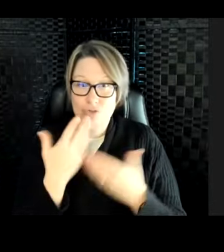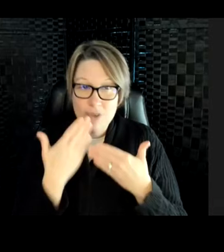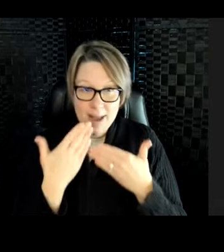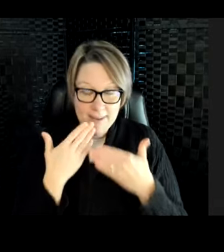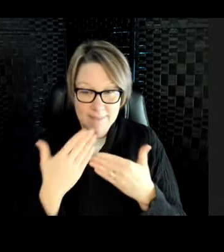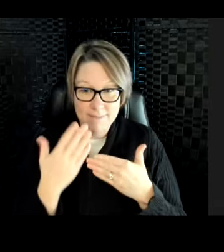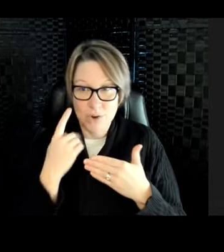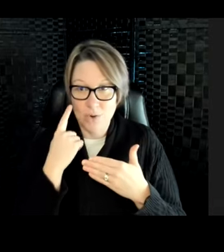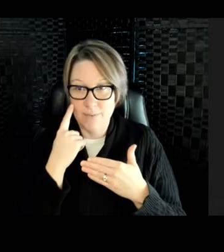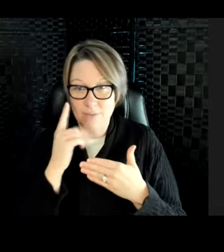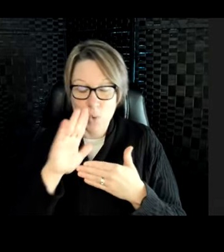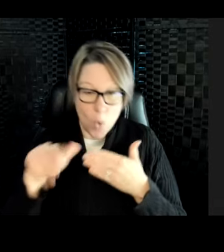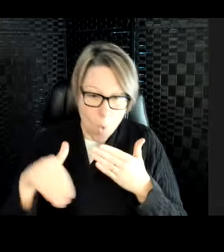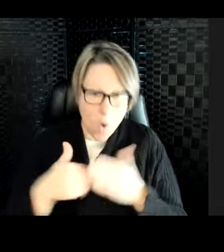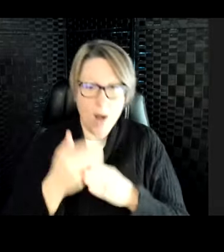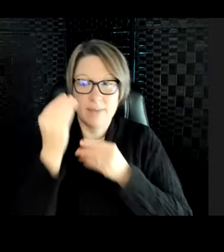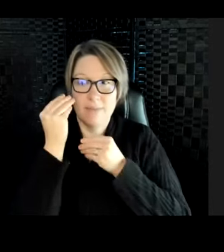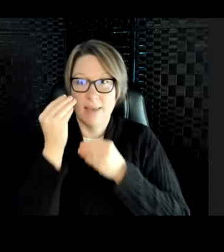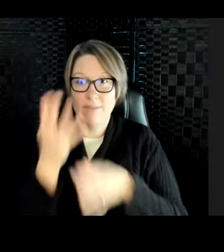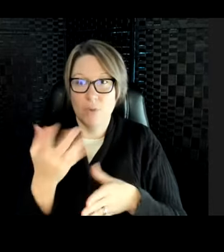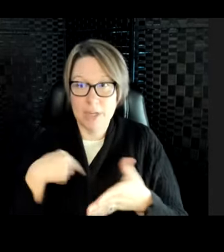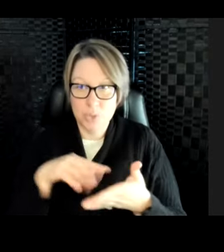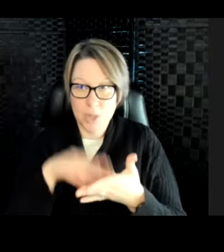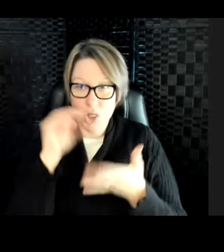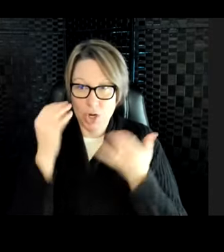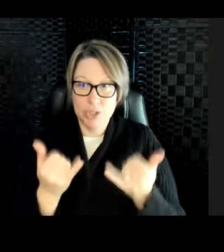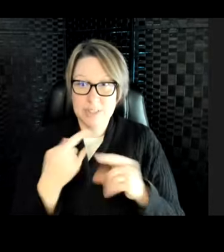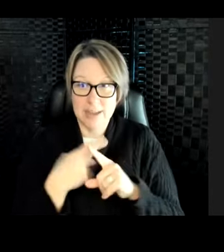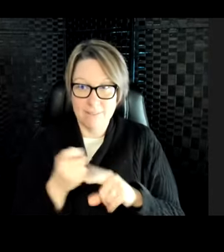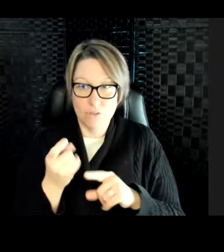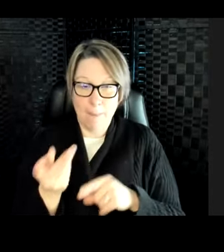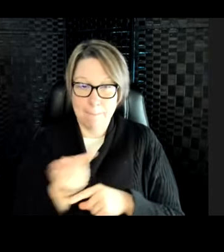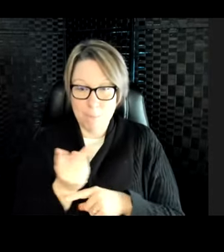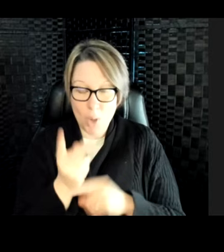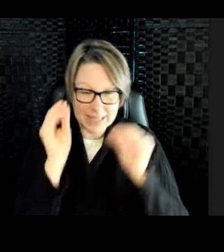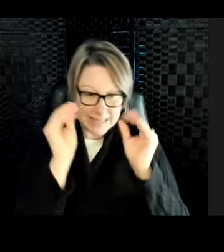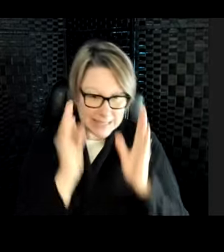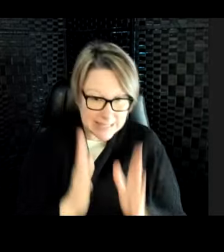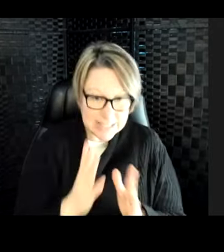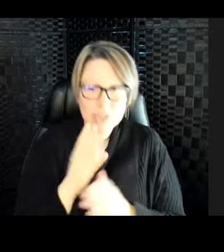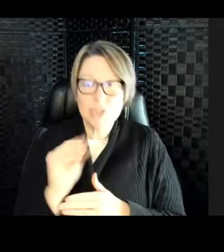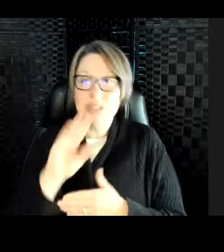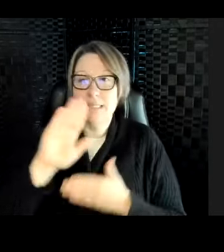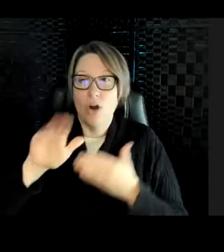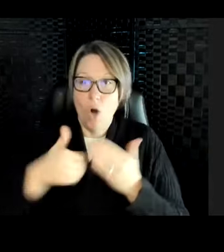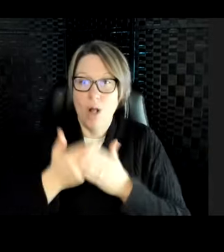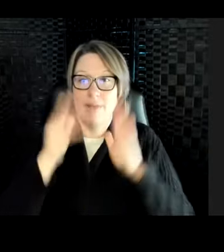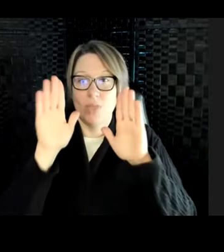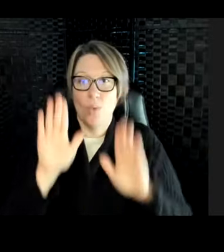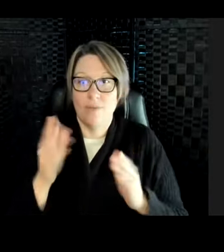the information that we learned today from both of our wonderful teachers and all of the wonderful questions from our